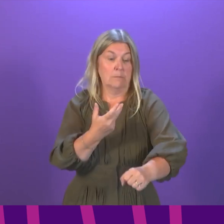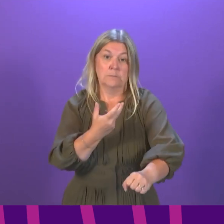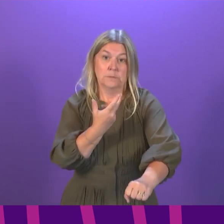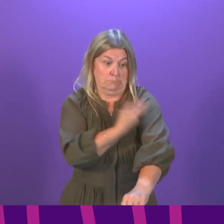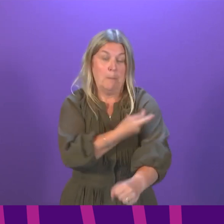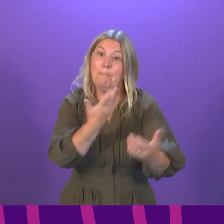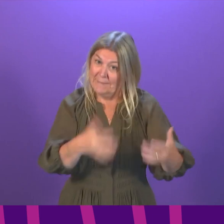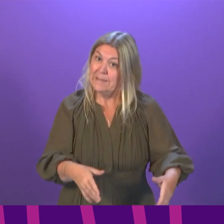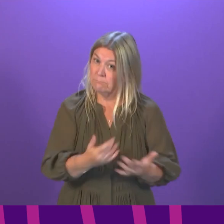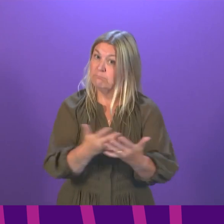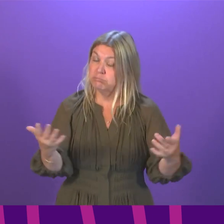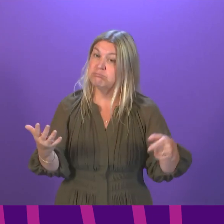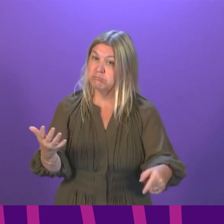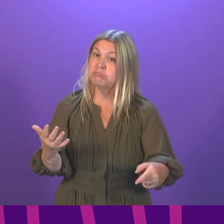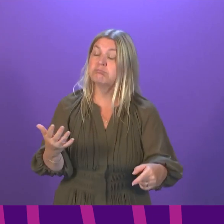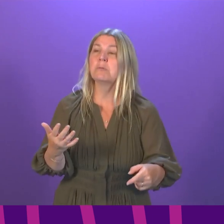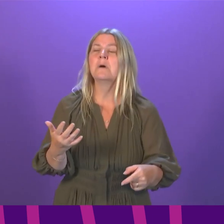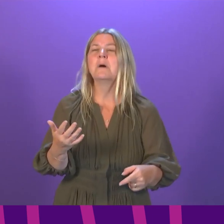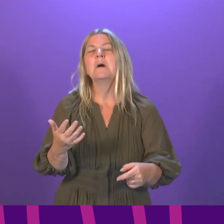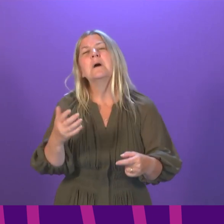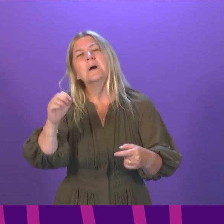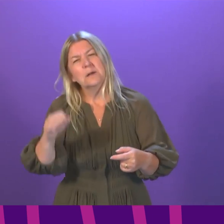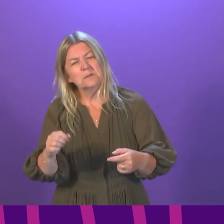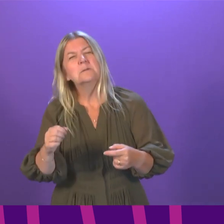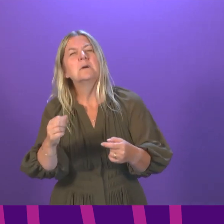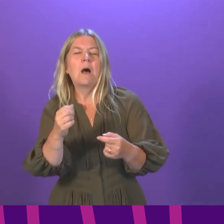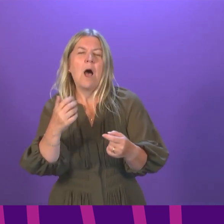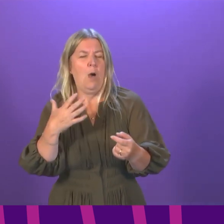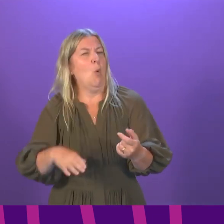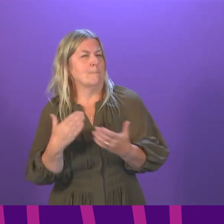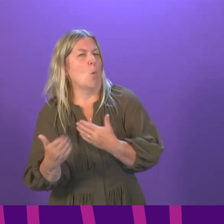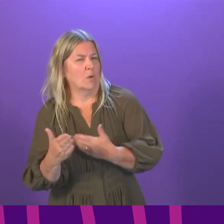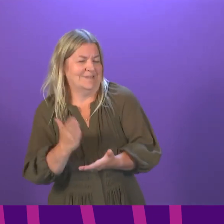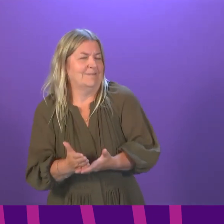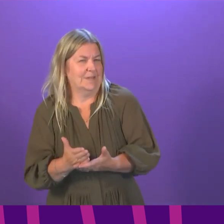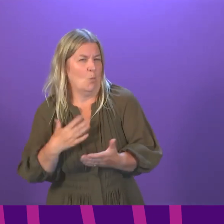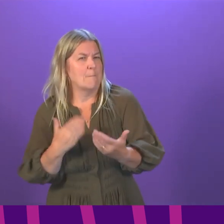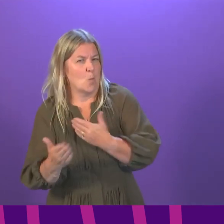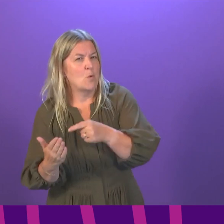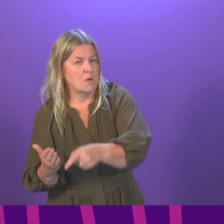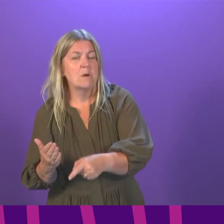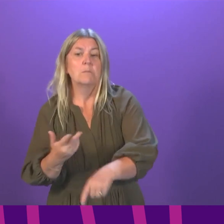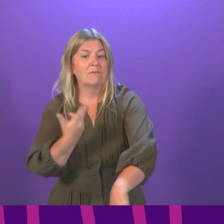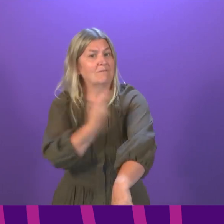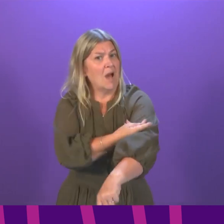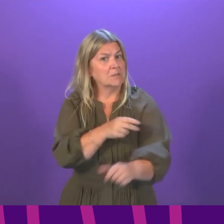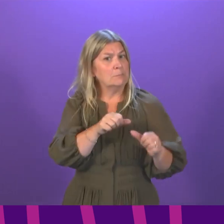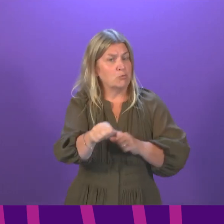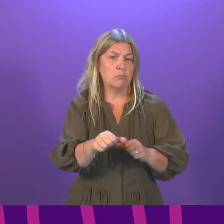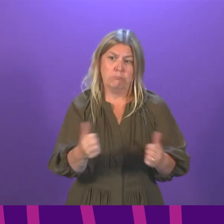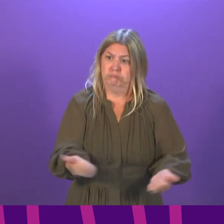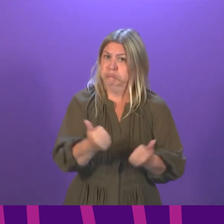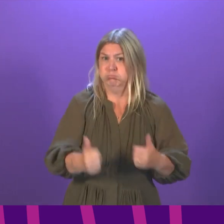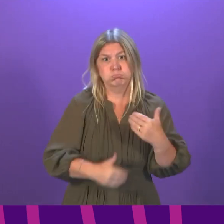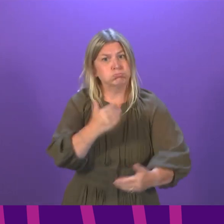anticipated in the younger age groups, but not as high as we want them to be. Overall, our vaccination programme is going extremely